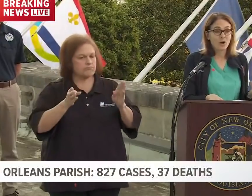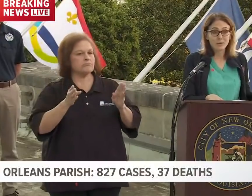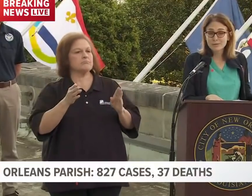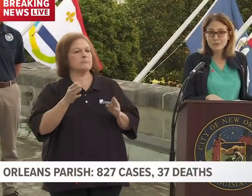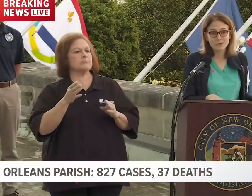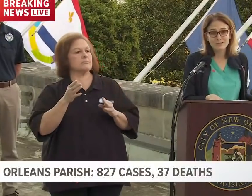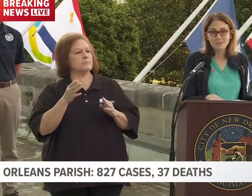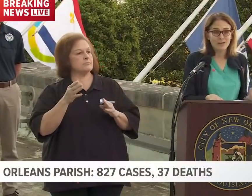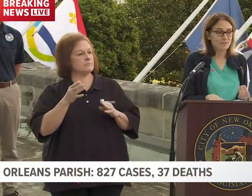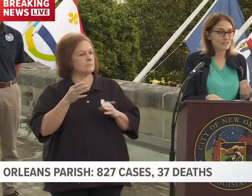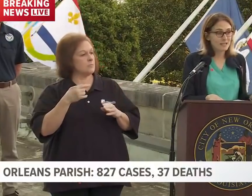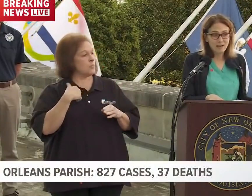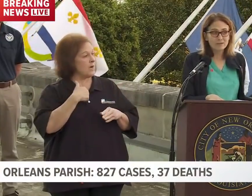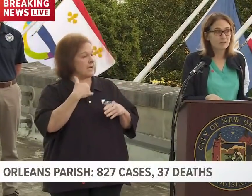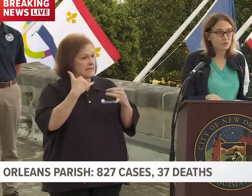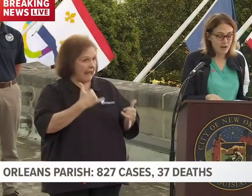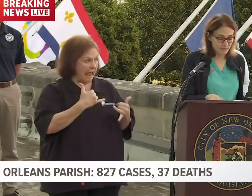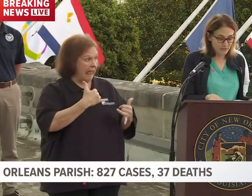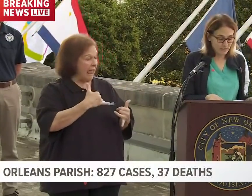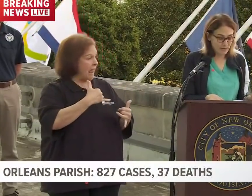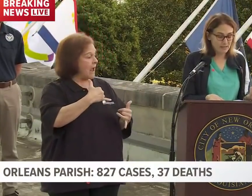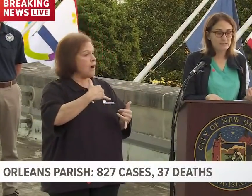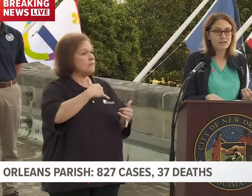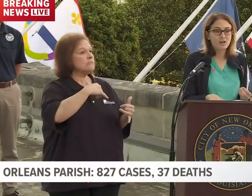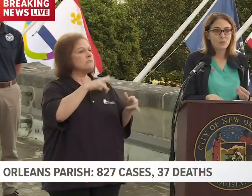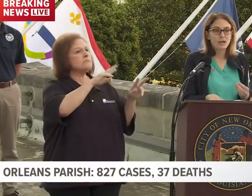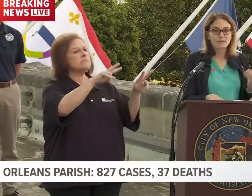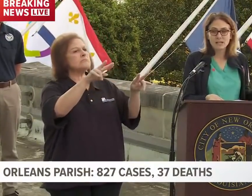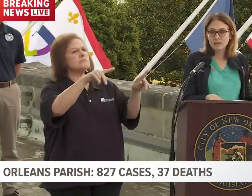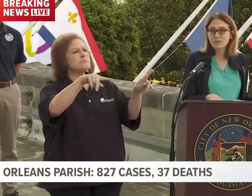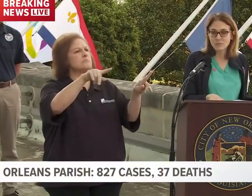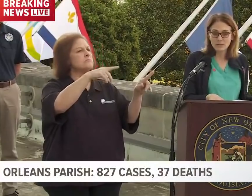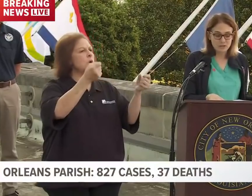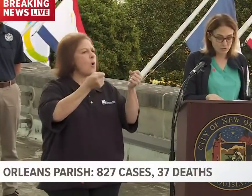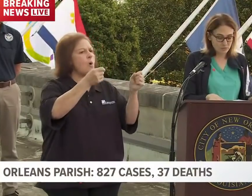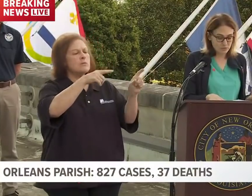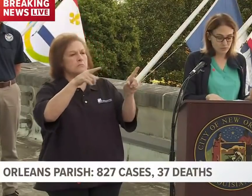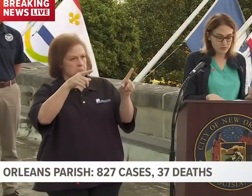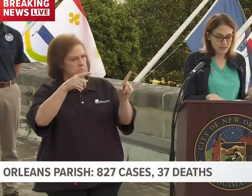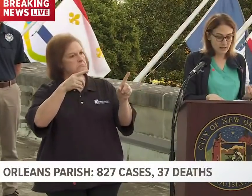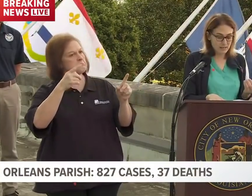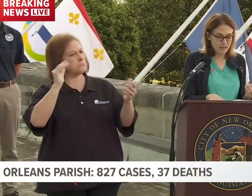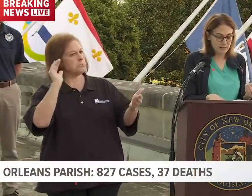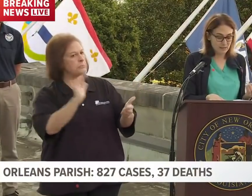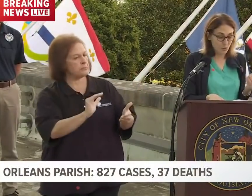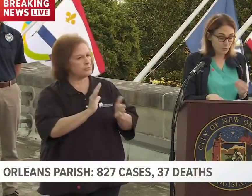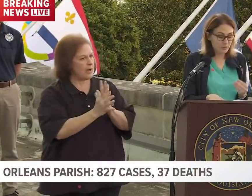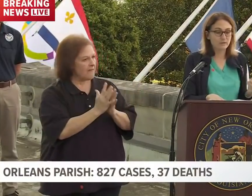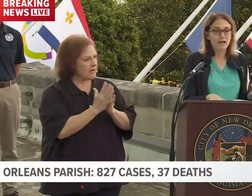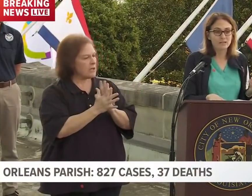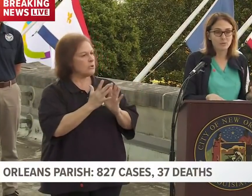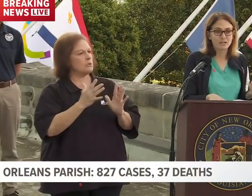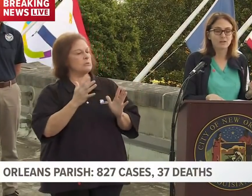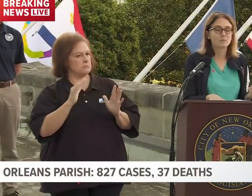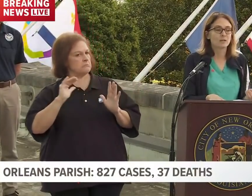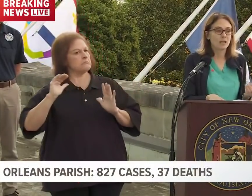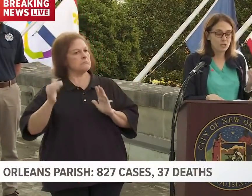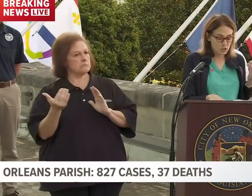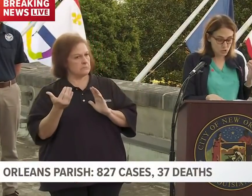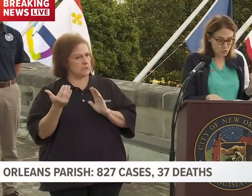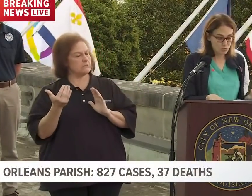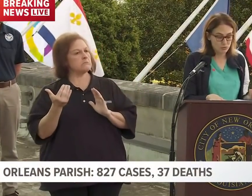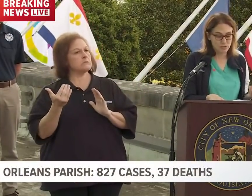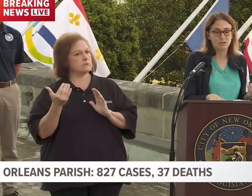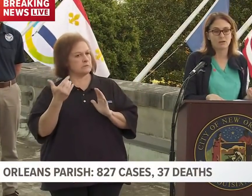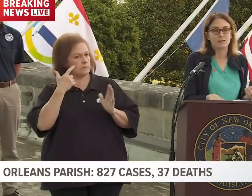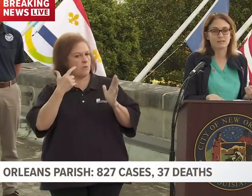have been on the streets. We have seen how little traffic there is. We have data from an external source that indicates that over the last week there's been a